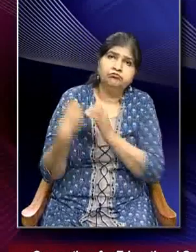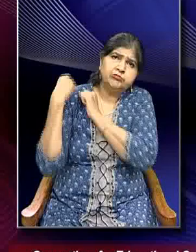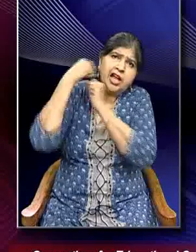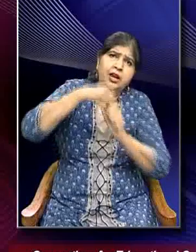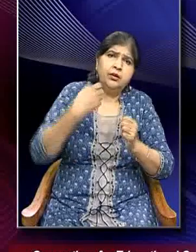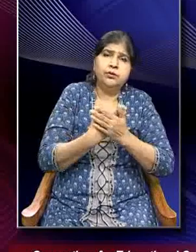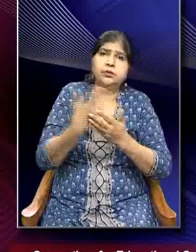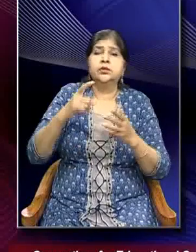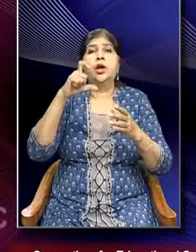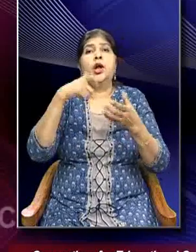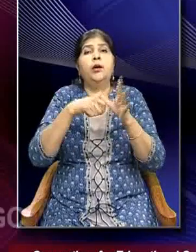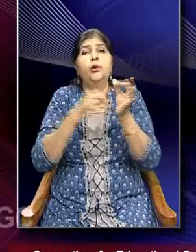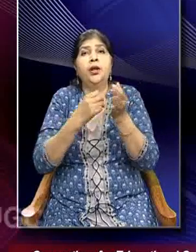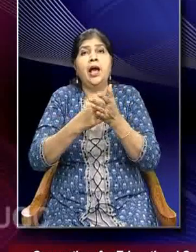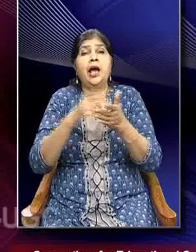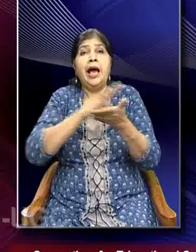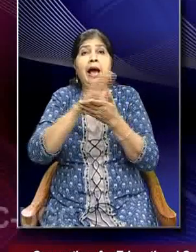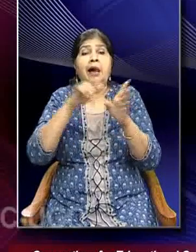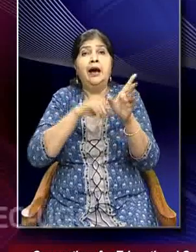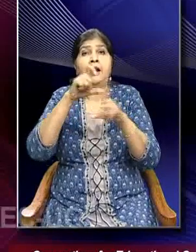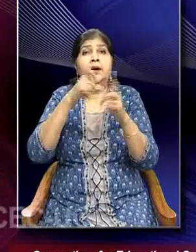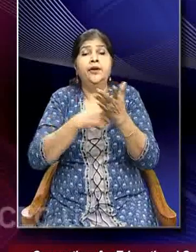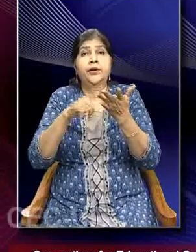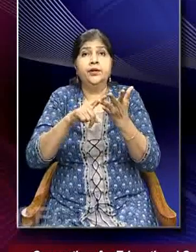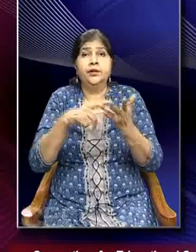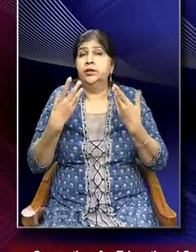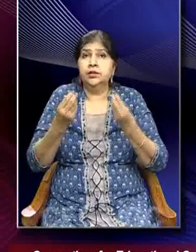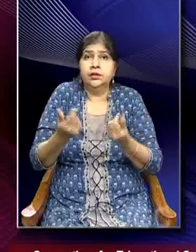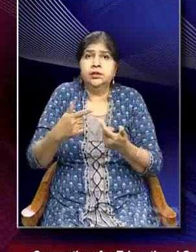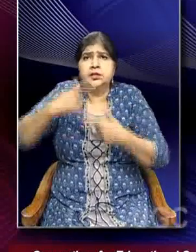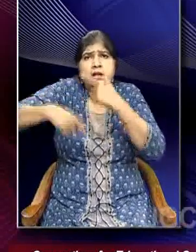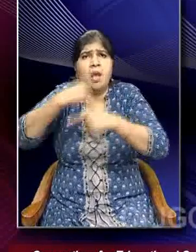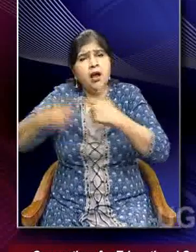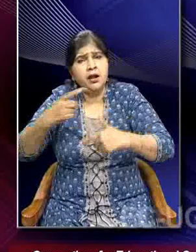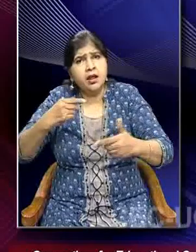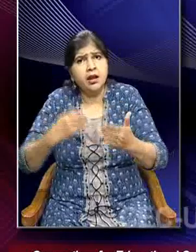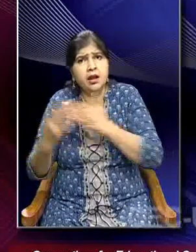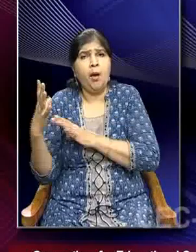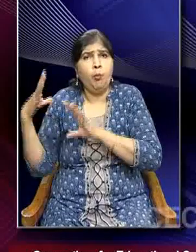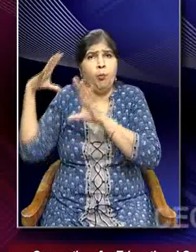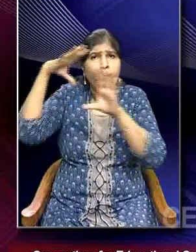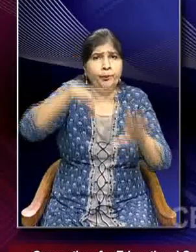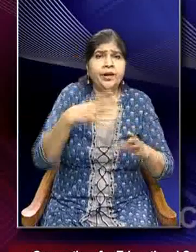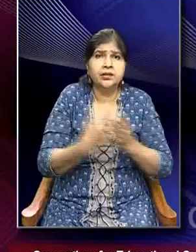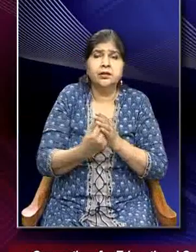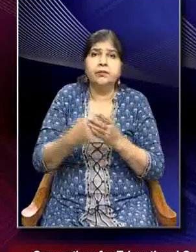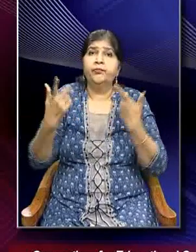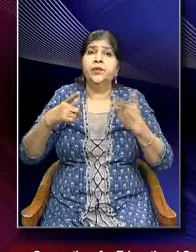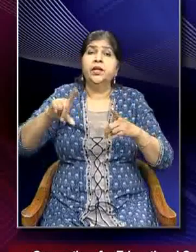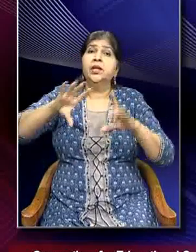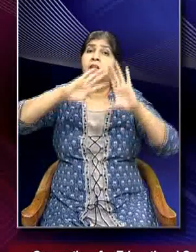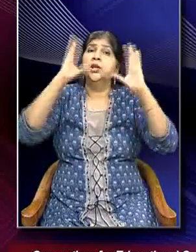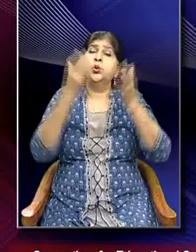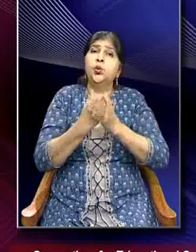hydrocarbons is the inevitable consequence of almost universal